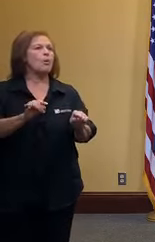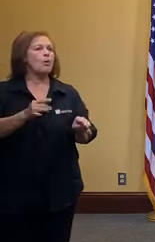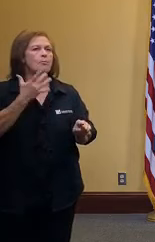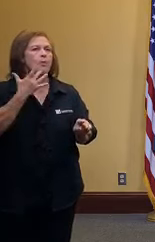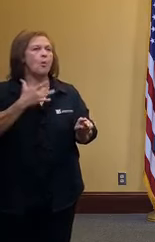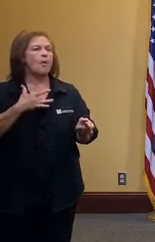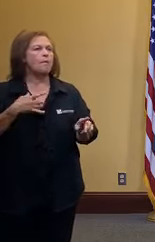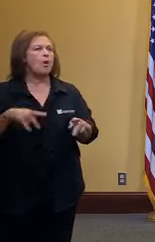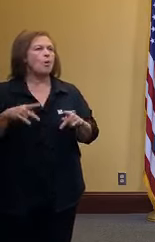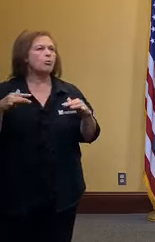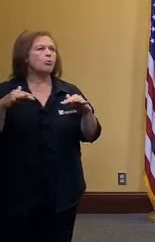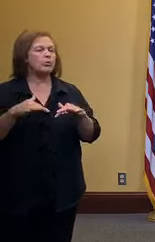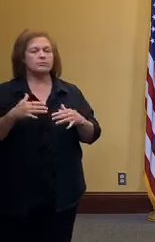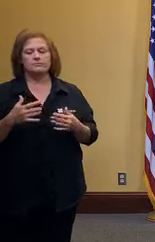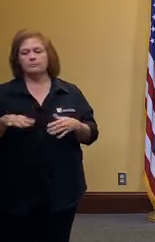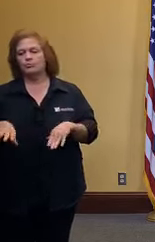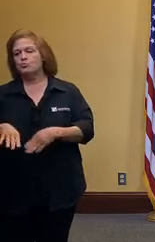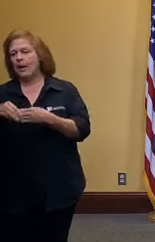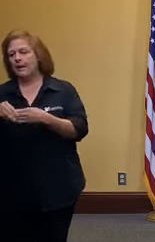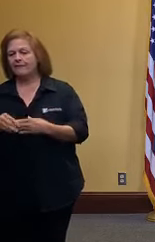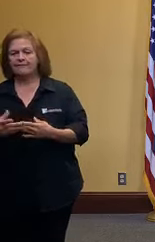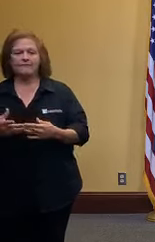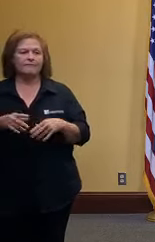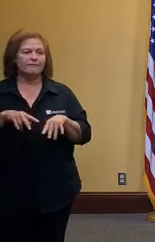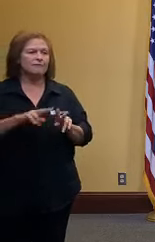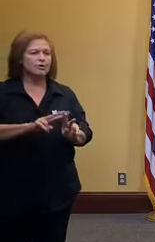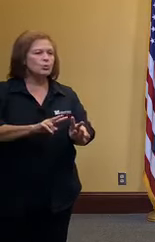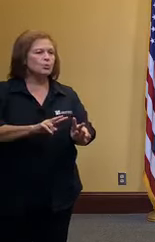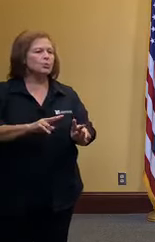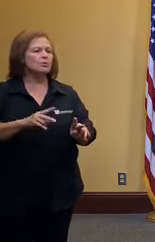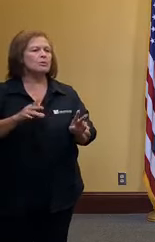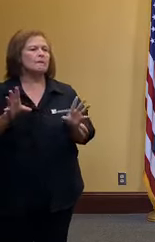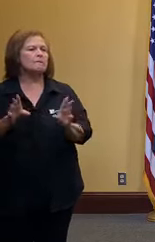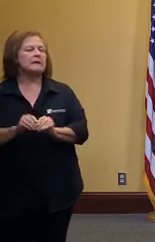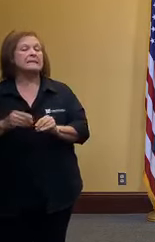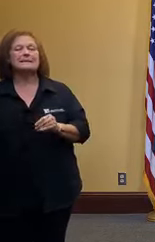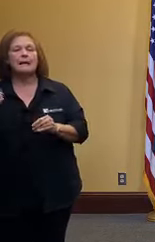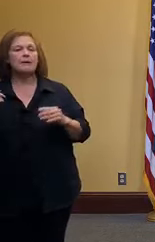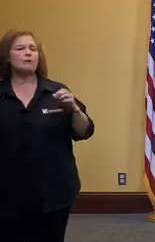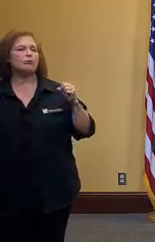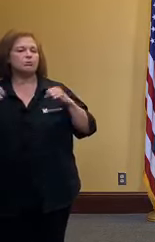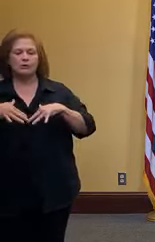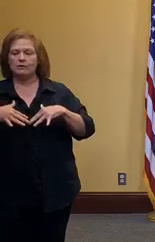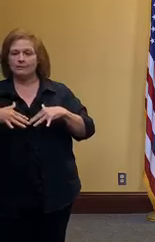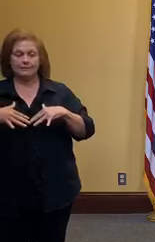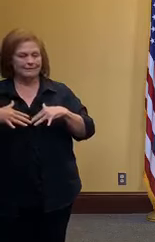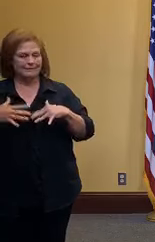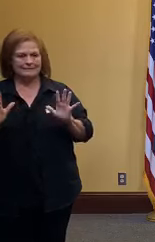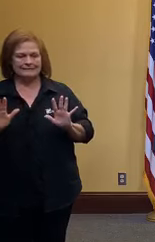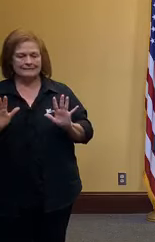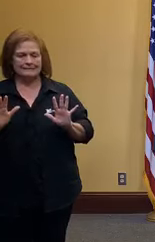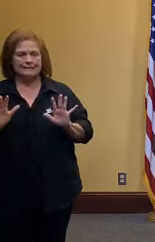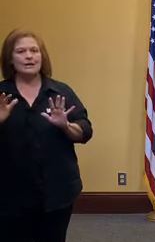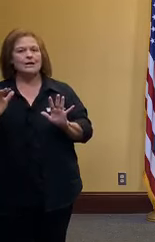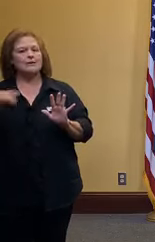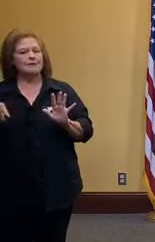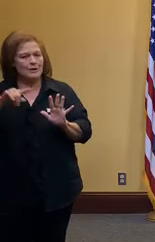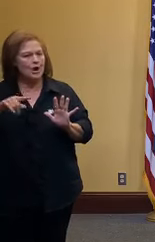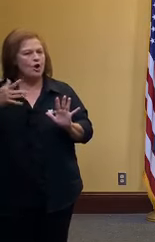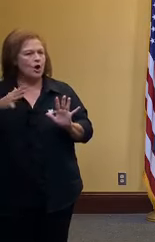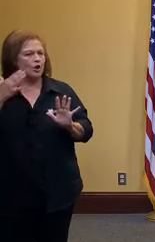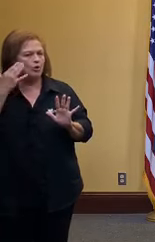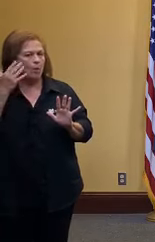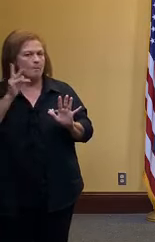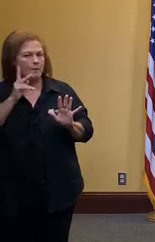a night out a wedding a funeral a meeting we have all either lost someone or know someone who has